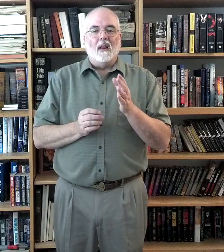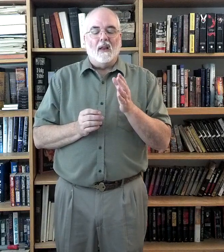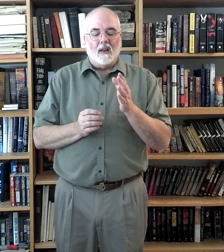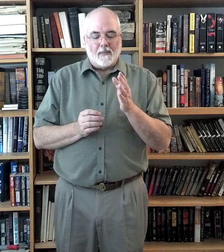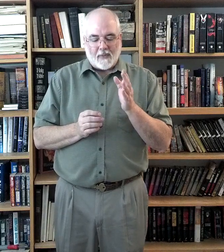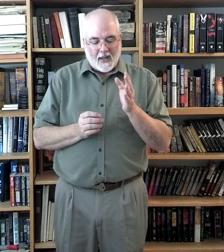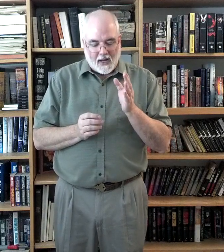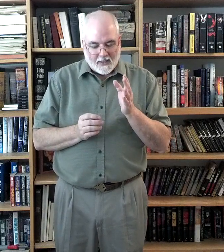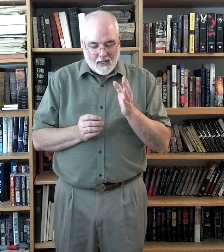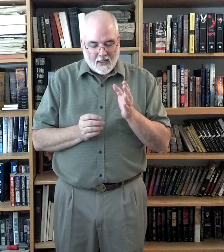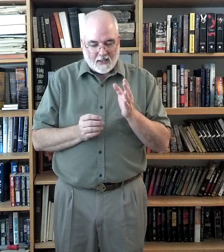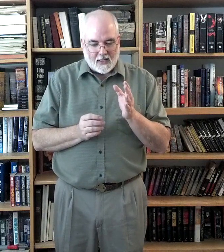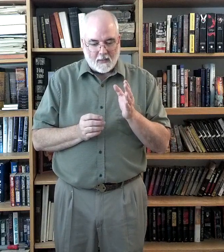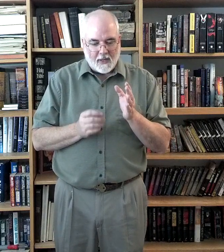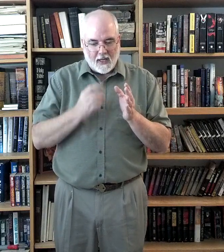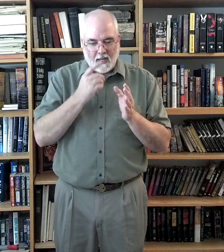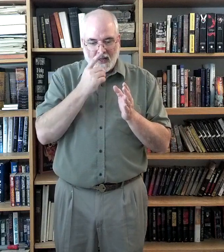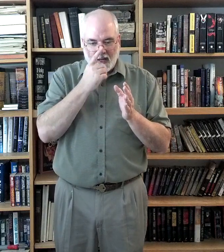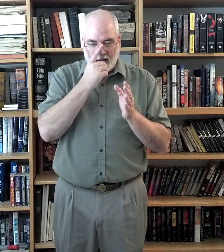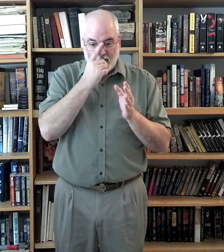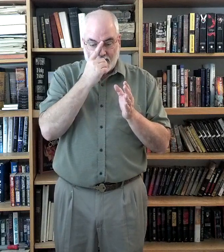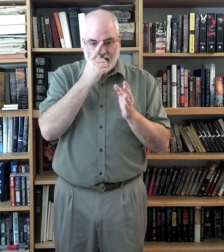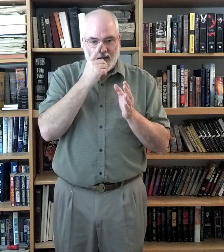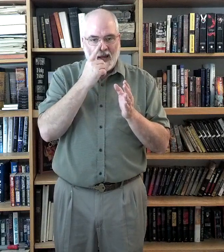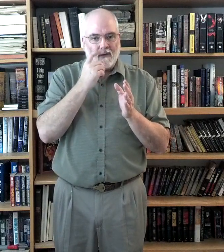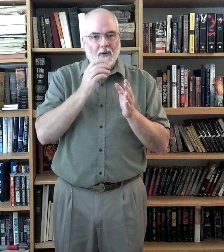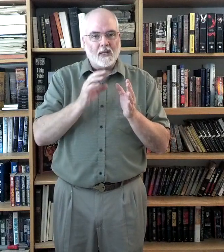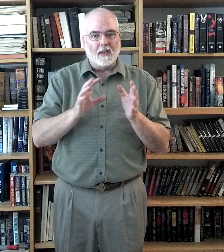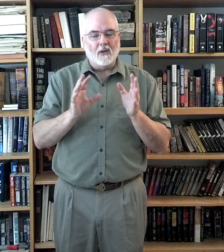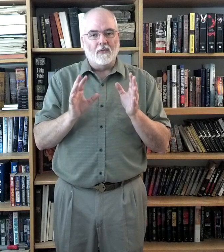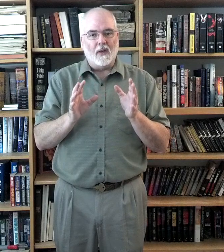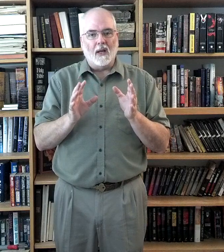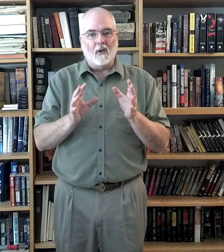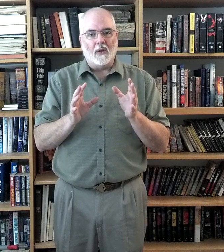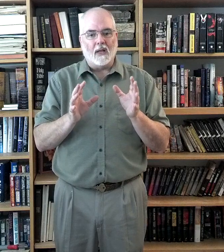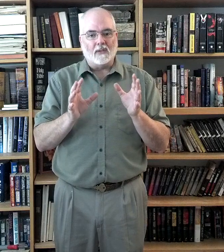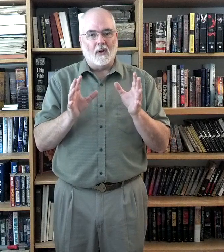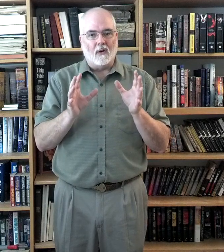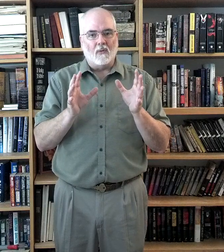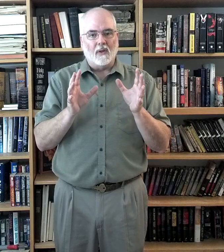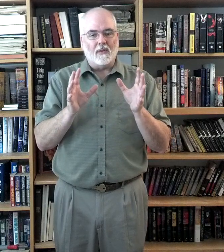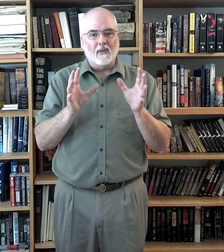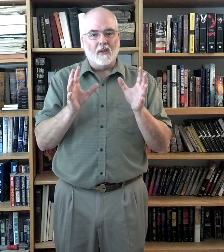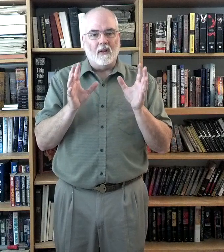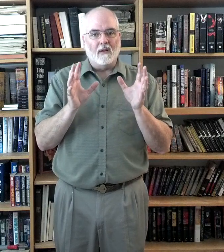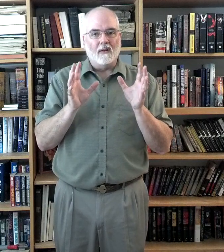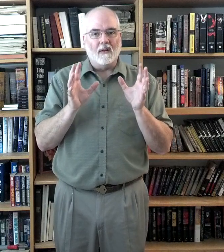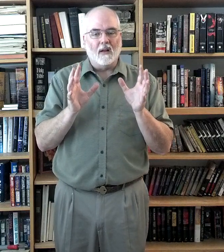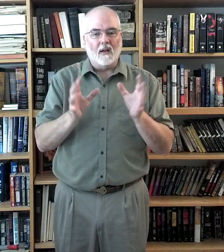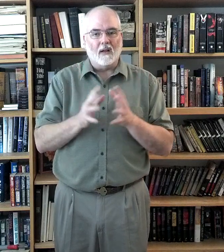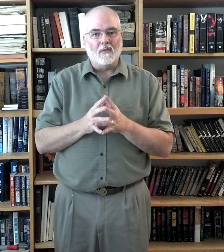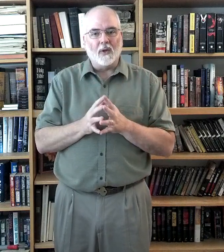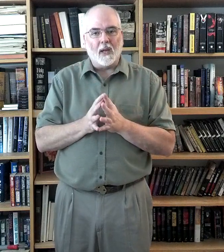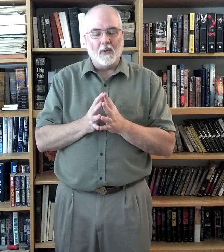And I see this at the beginning of every single video that I start with the vocabulary.